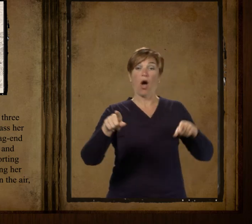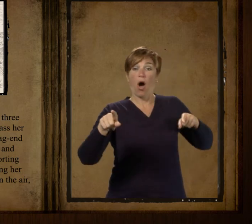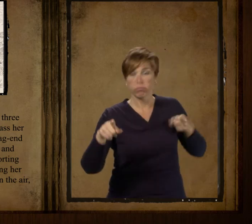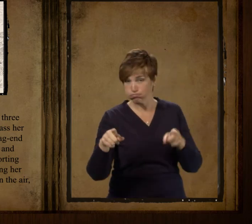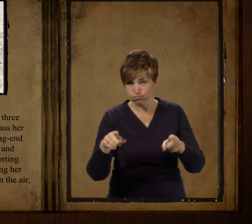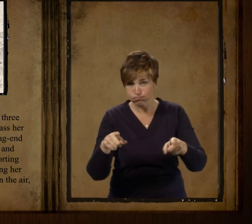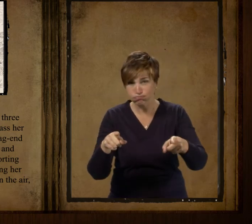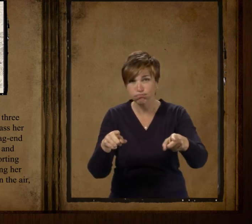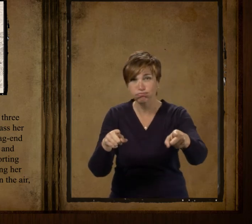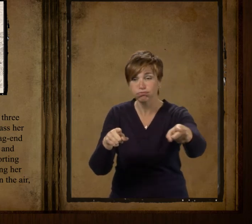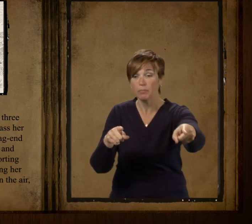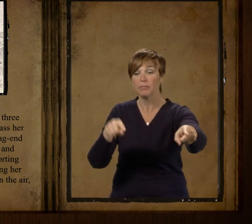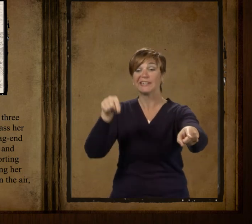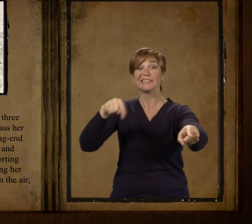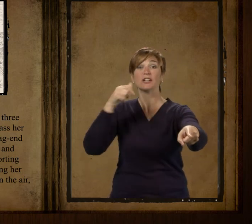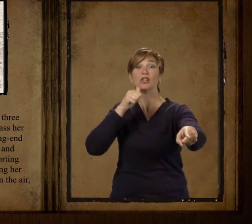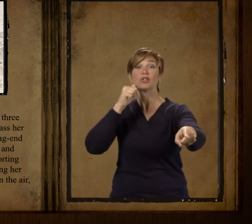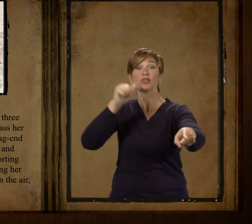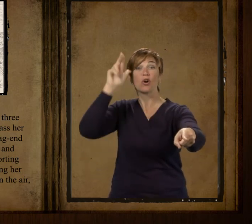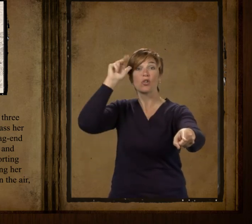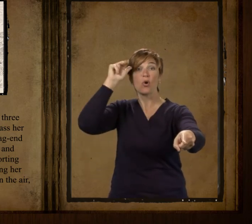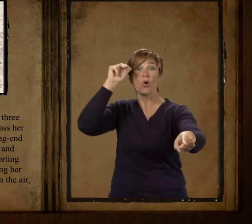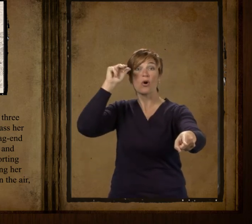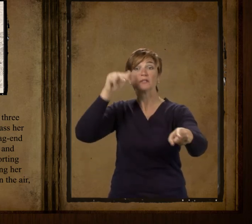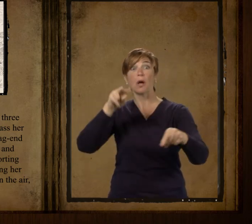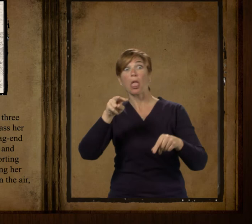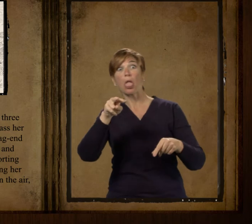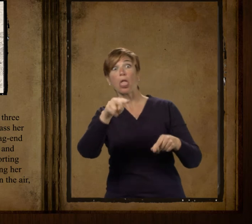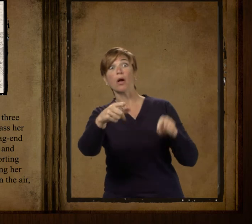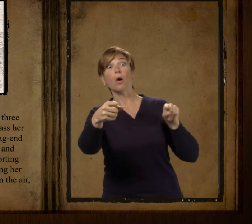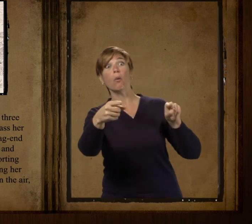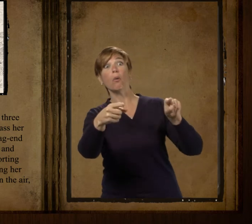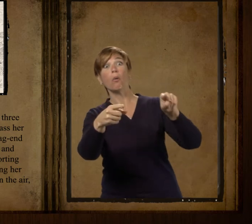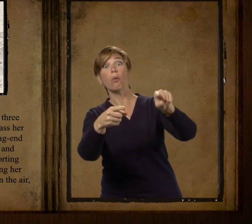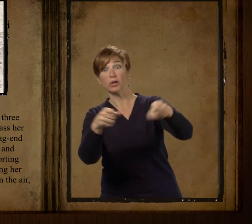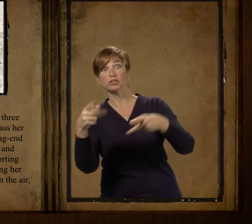up and scattering her legs around limber sometimes in the air